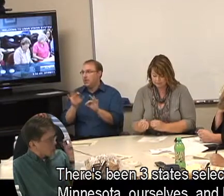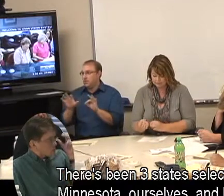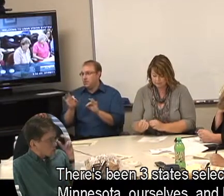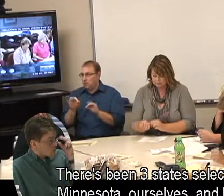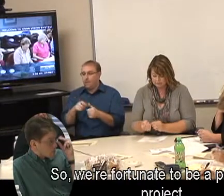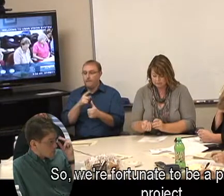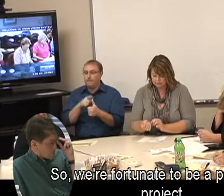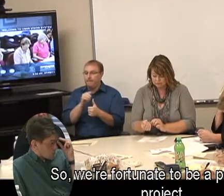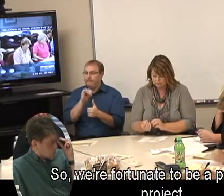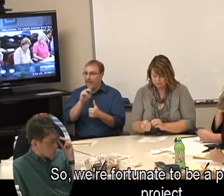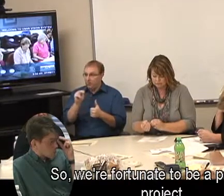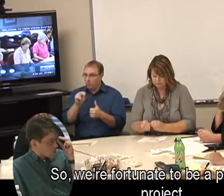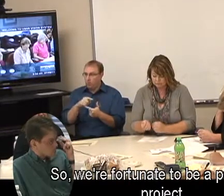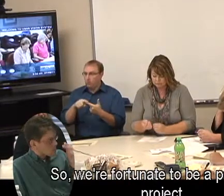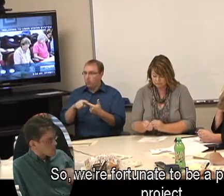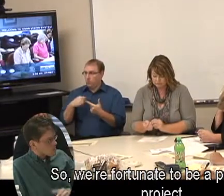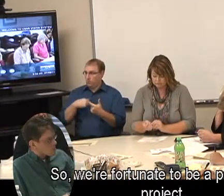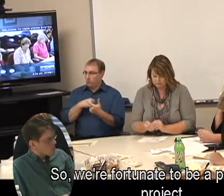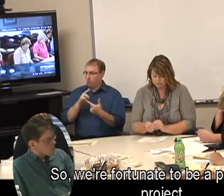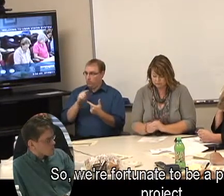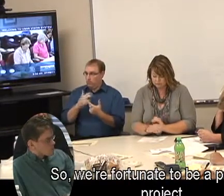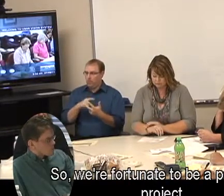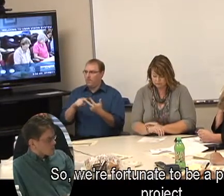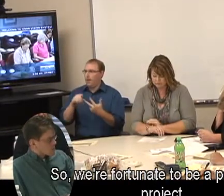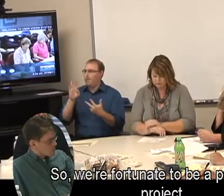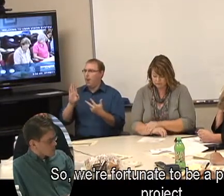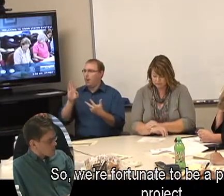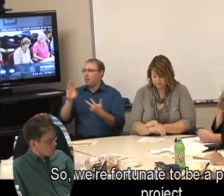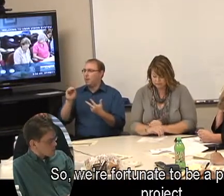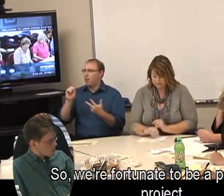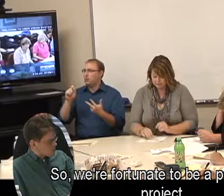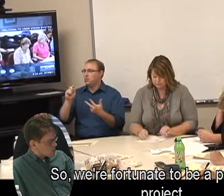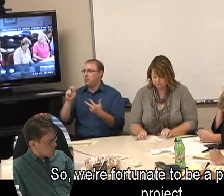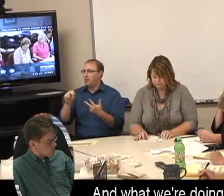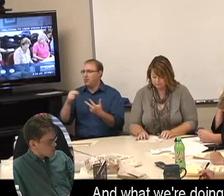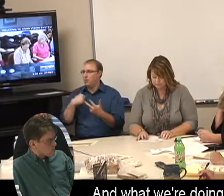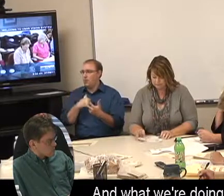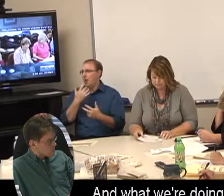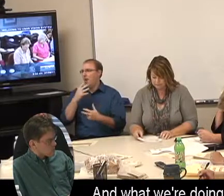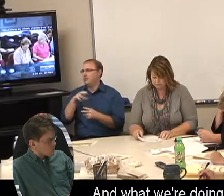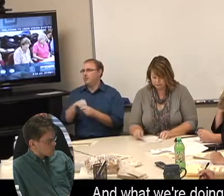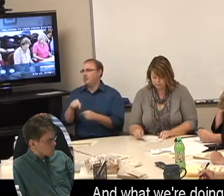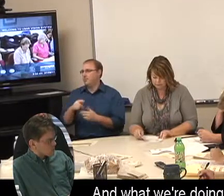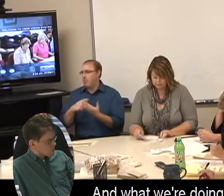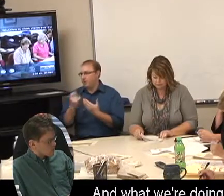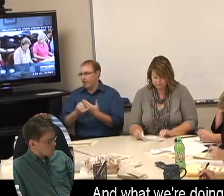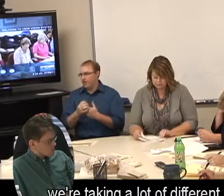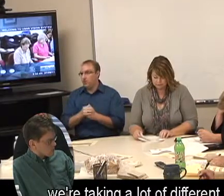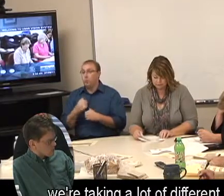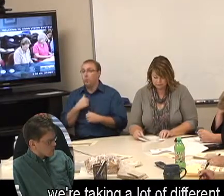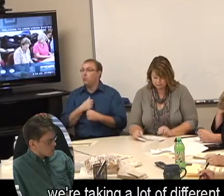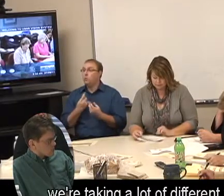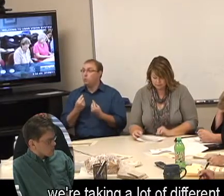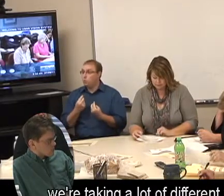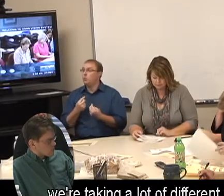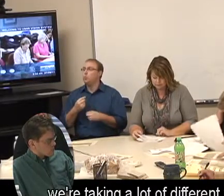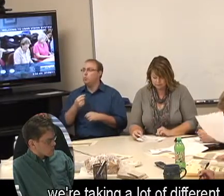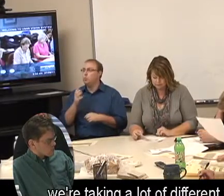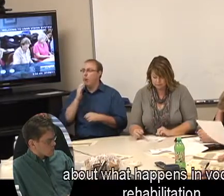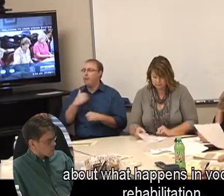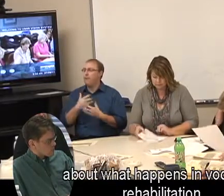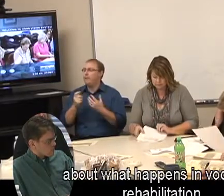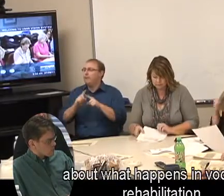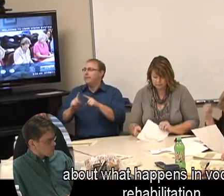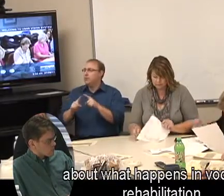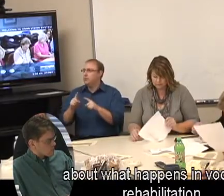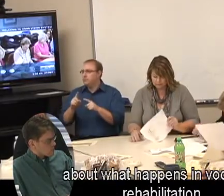ourselves, and Boston. So, we're fortunate to be a part of this project. And what we're doing is we're taking a lot of different samples